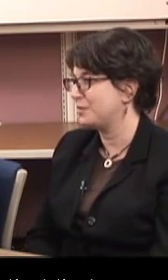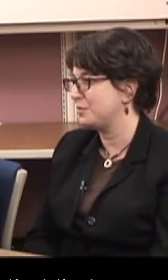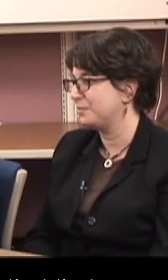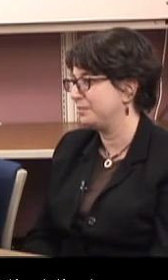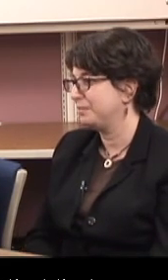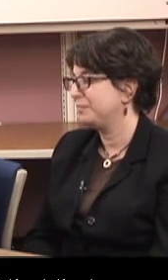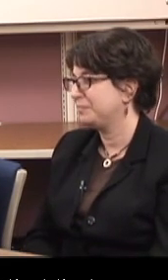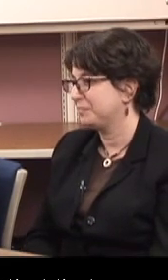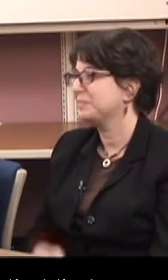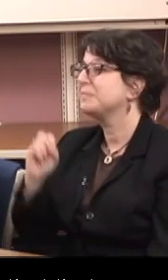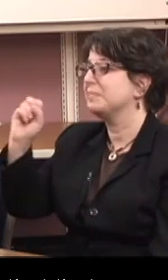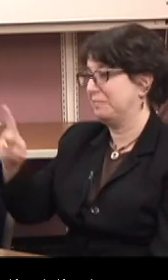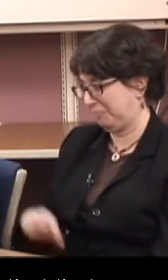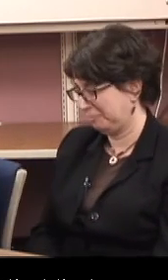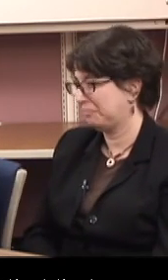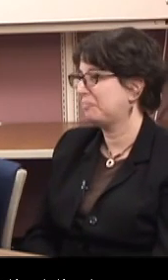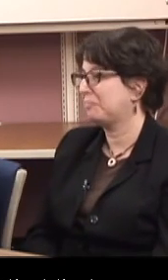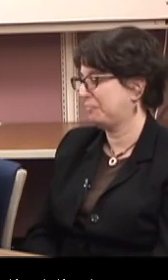something I wanted to do. Okay.